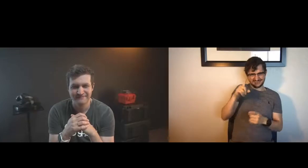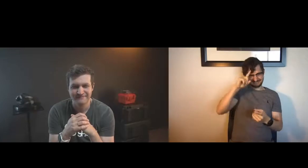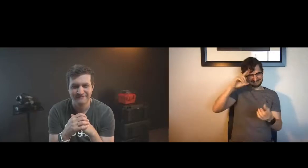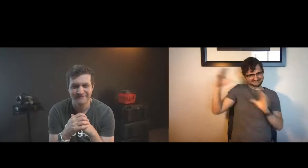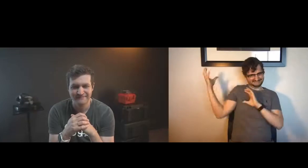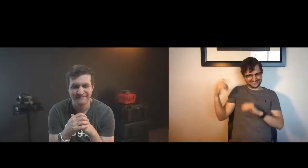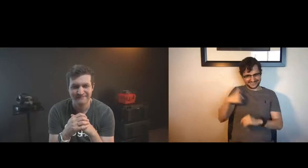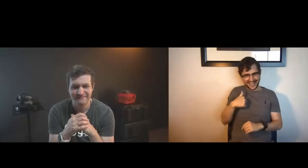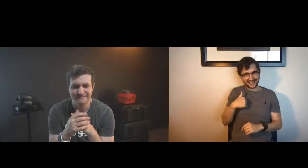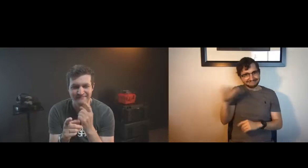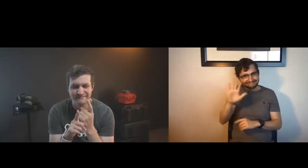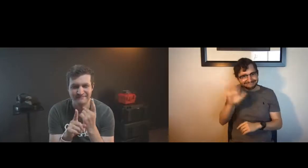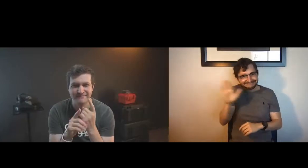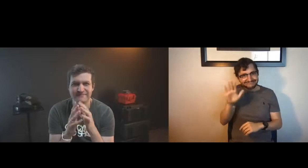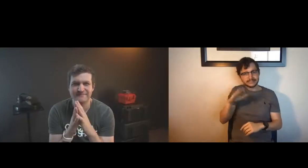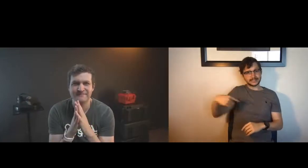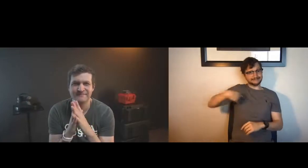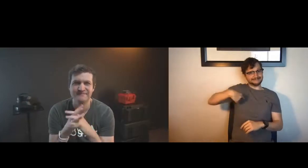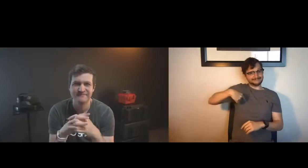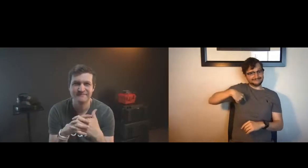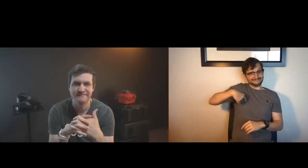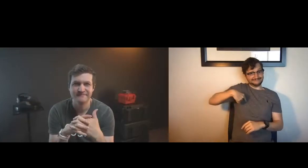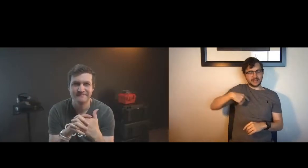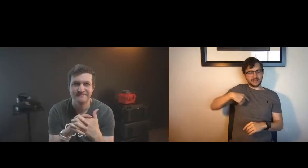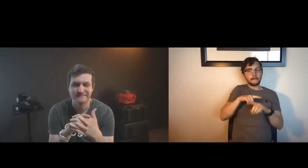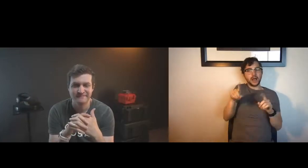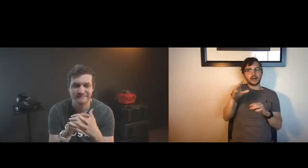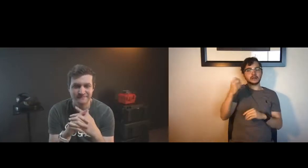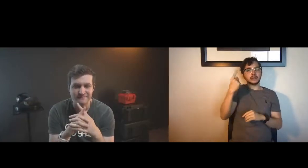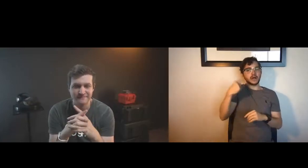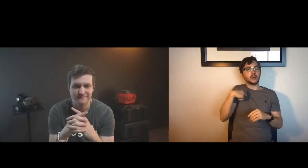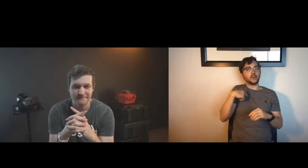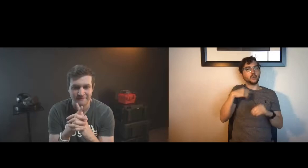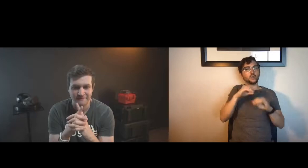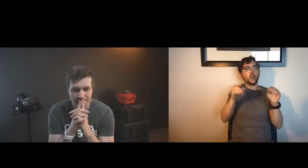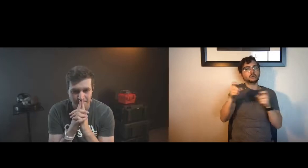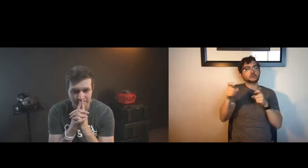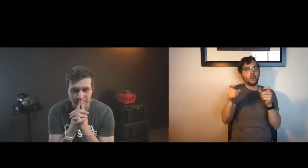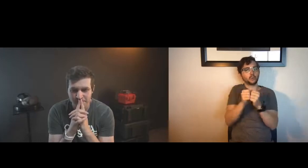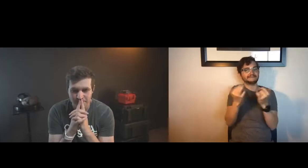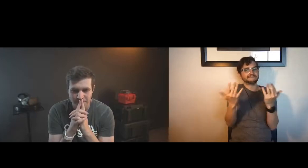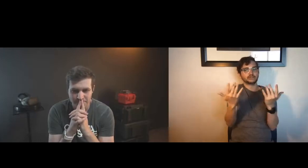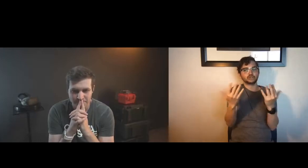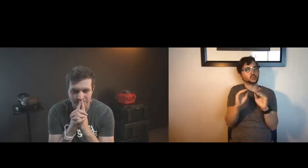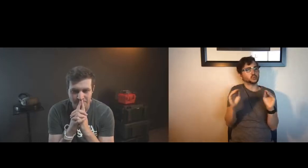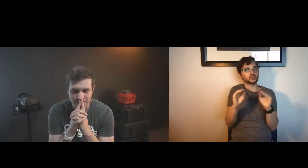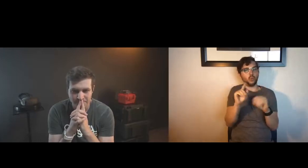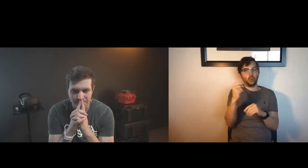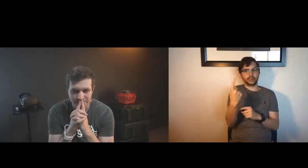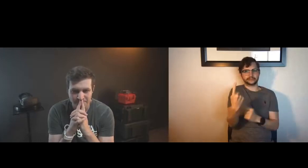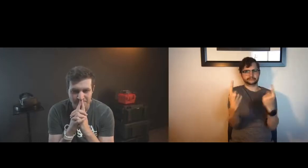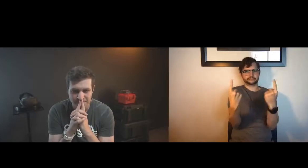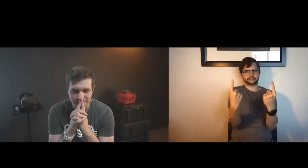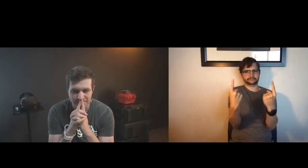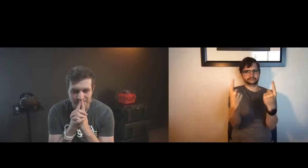hi to my dad he said hi back but you could tell by his face that he was still really confused the issue was that i had